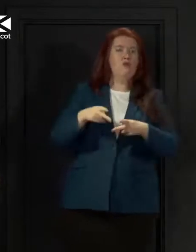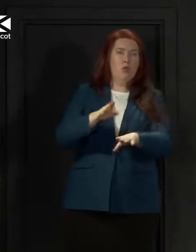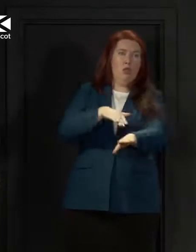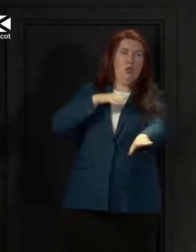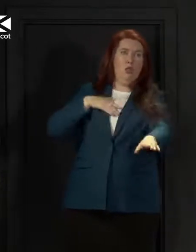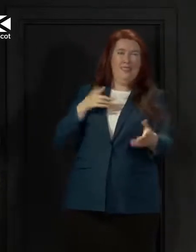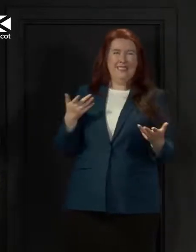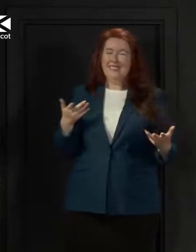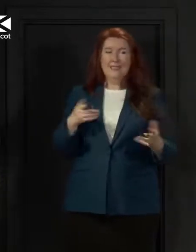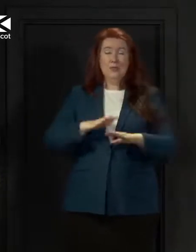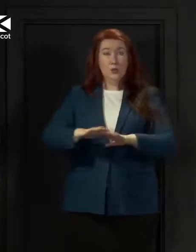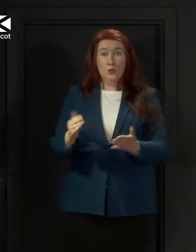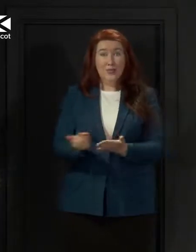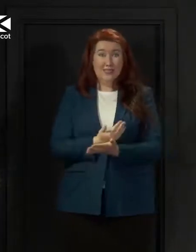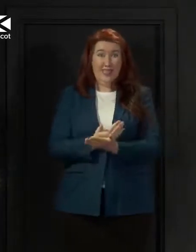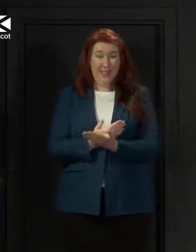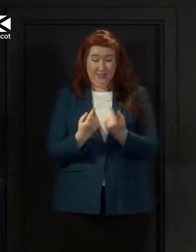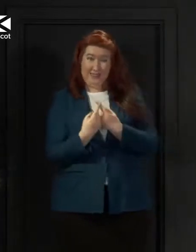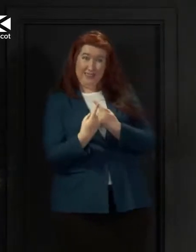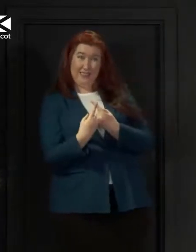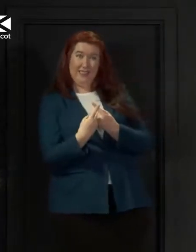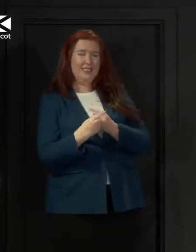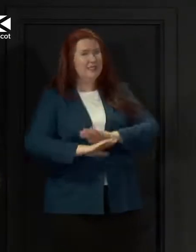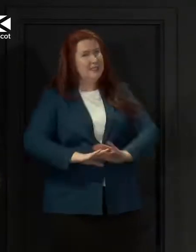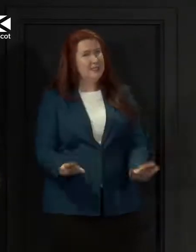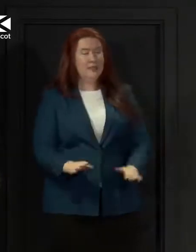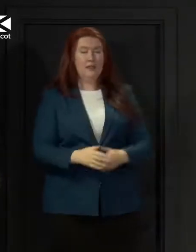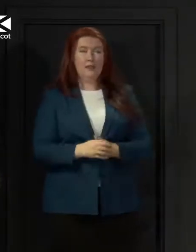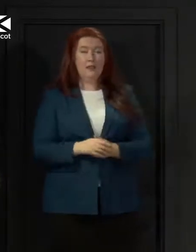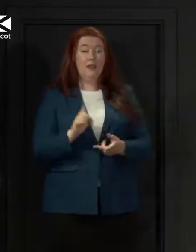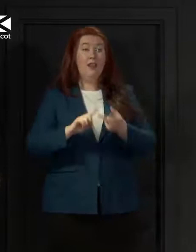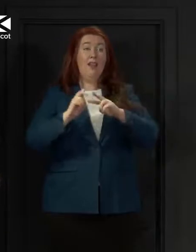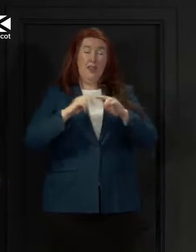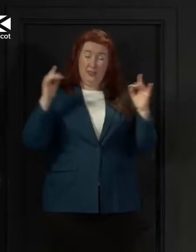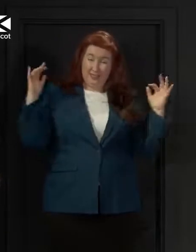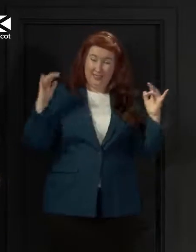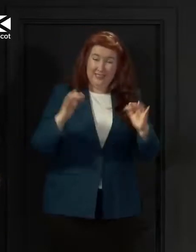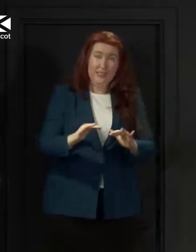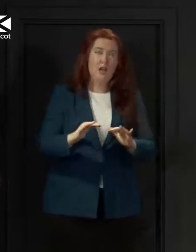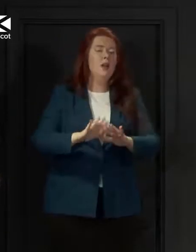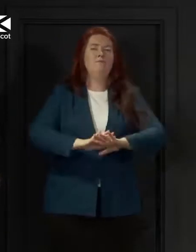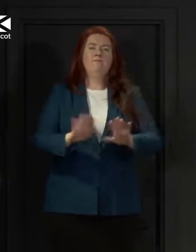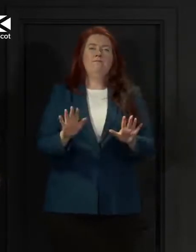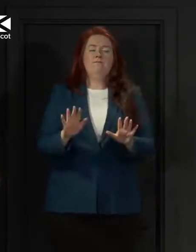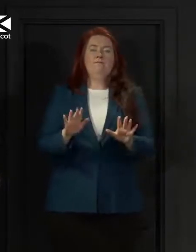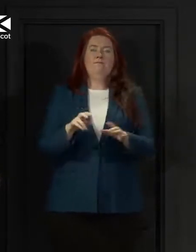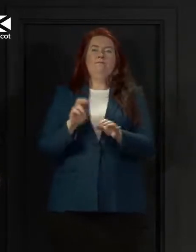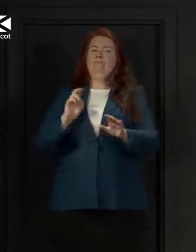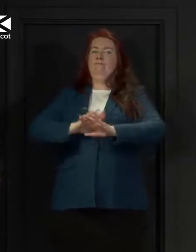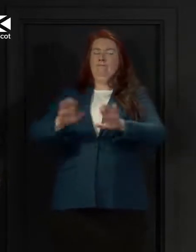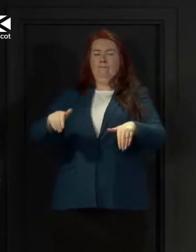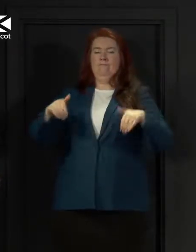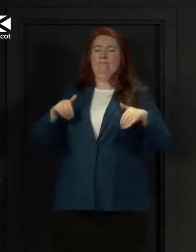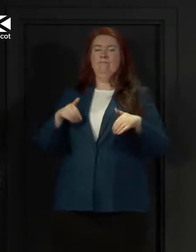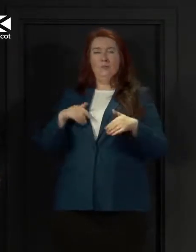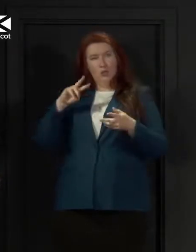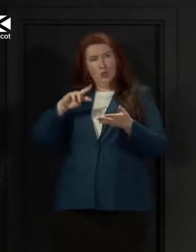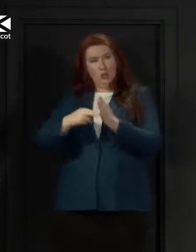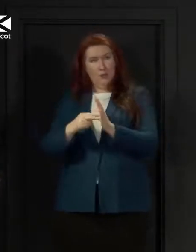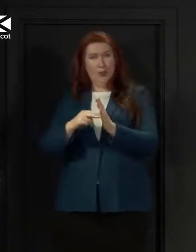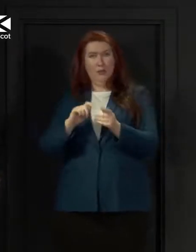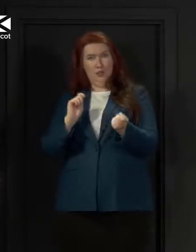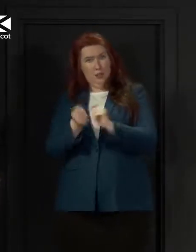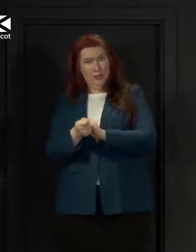That is unsafe in itself. If it's crowded, please change your plans and go elsewhere. And